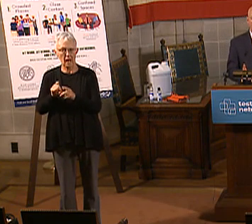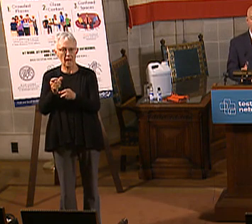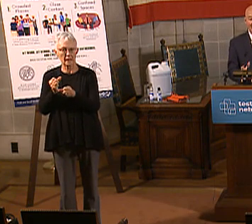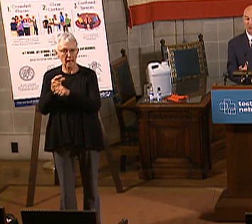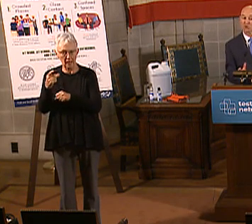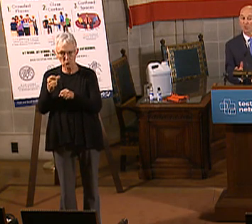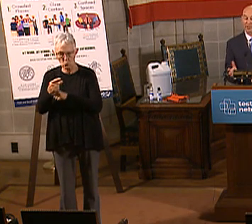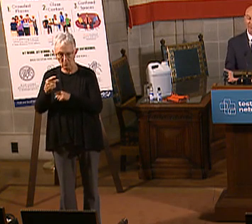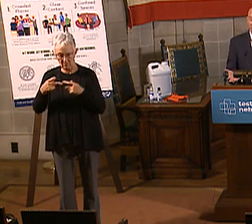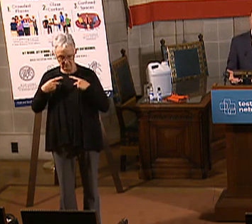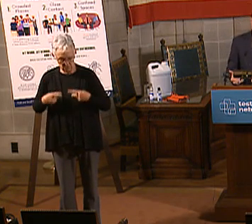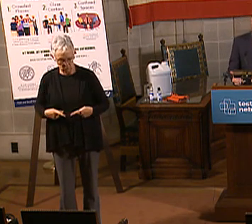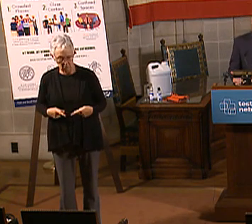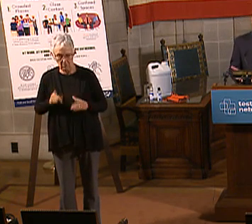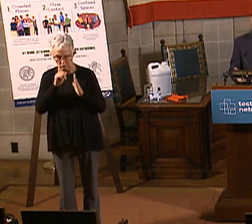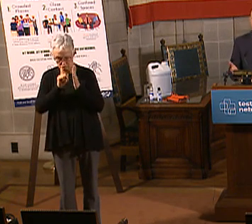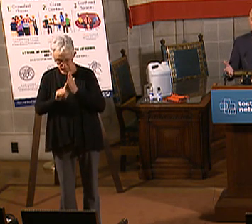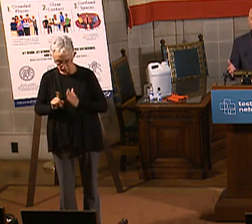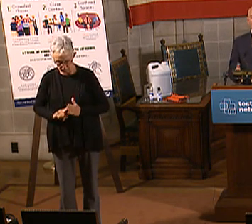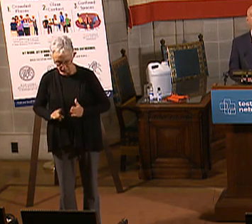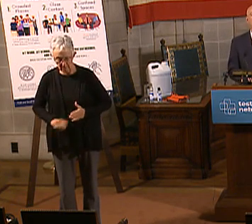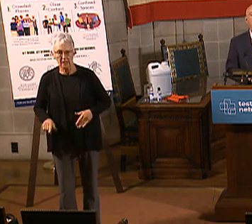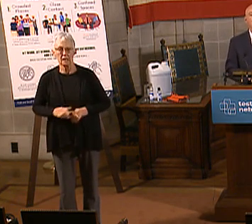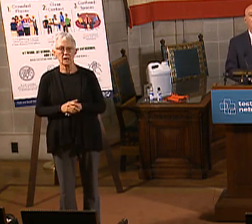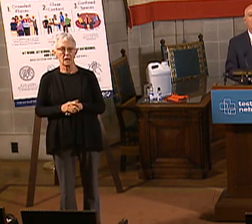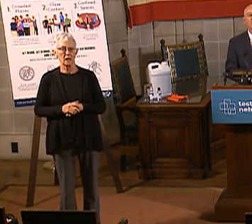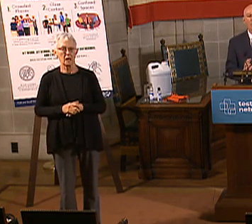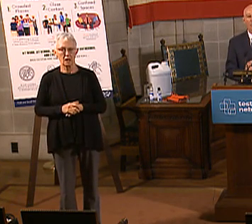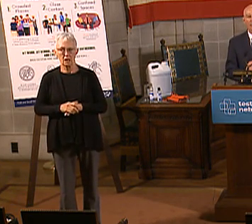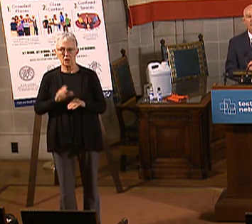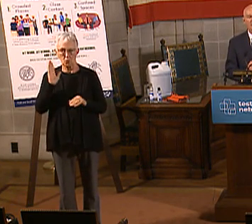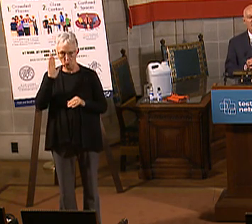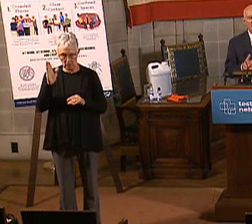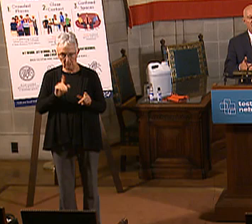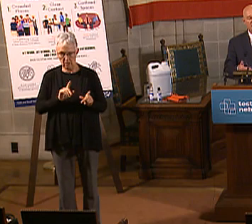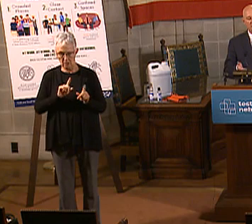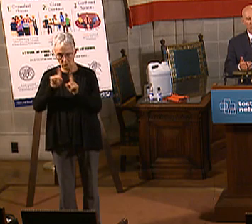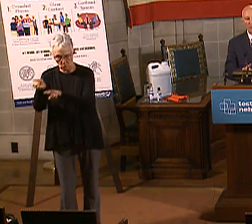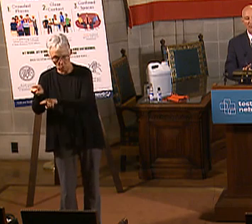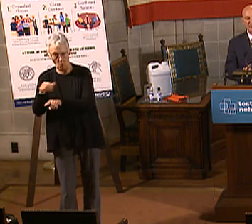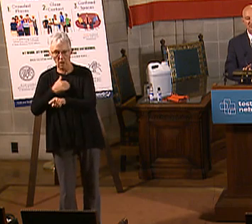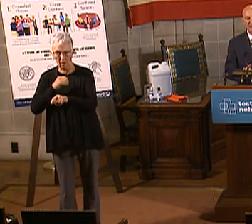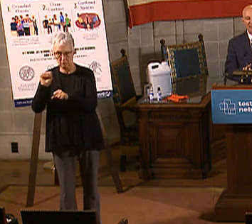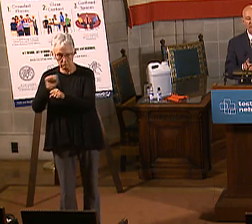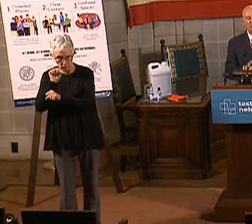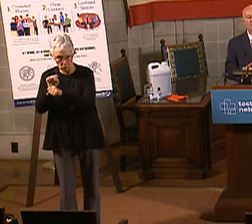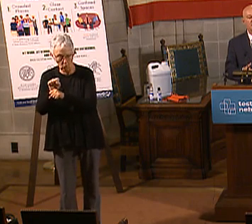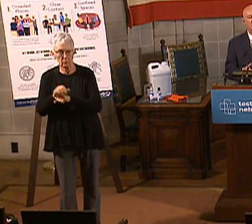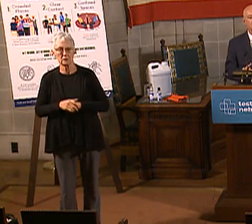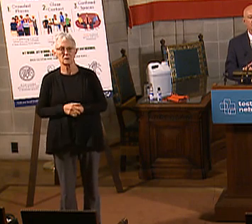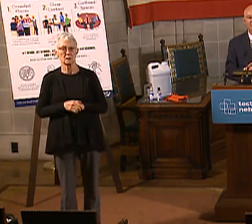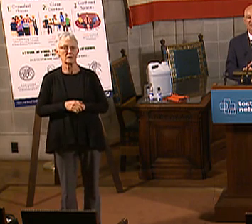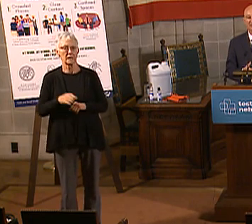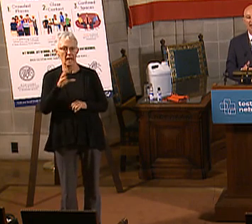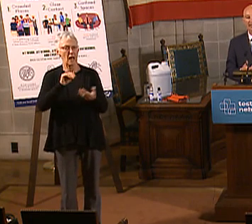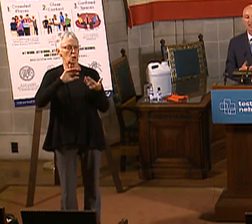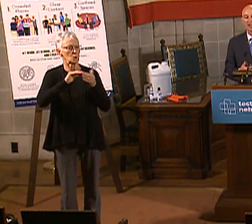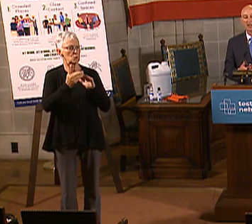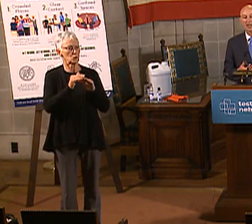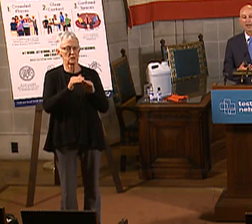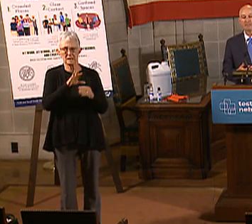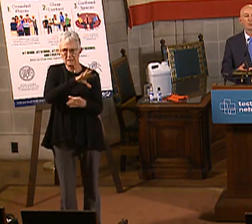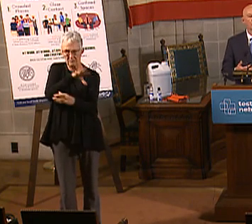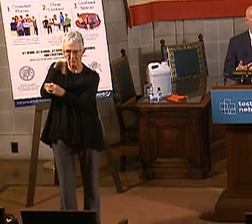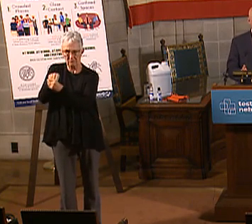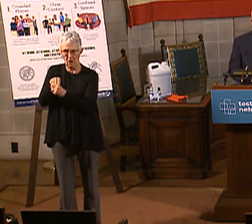responsibility, actually showing up for your appointments, for example. Or, as we roll into this later, community engagement, things like